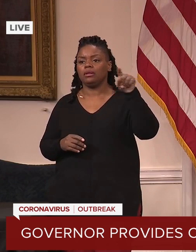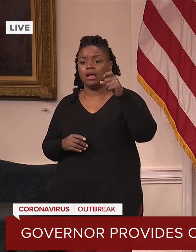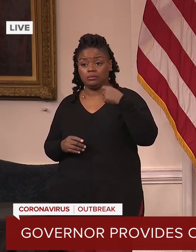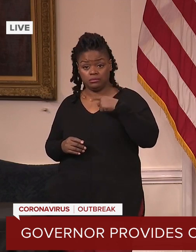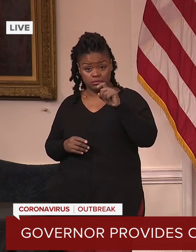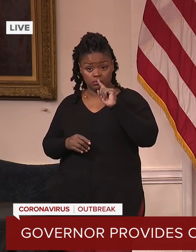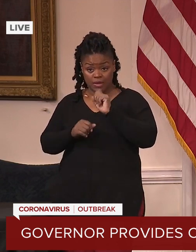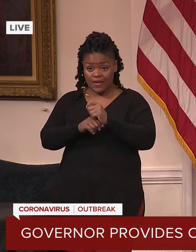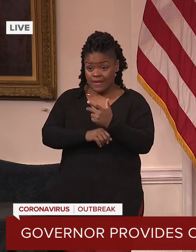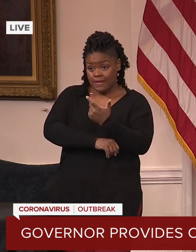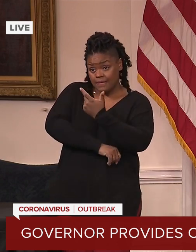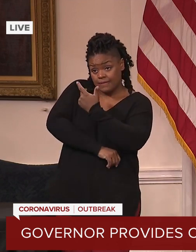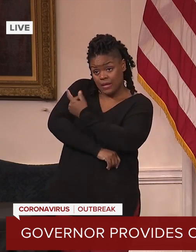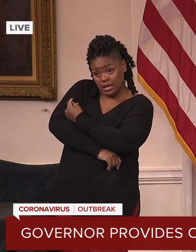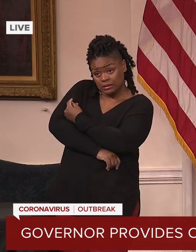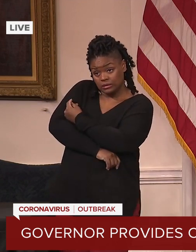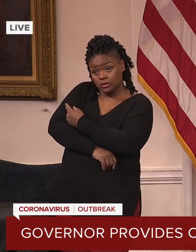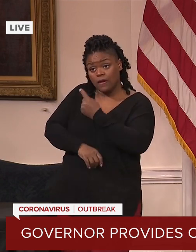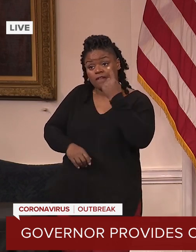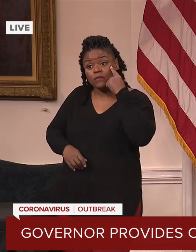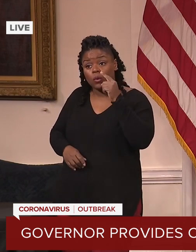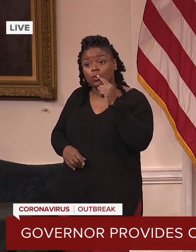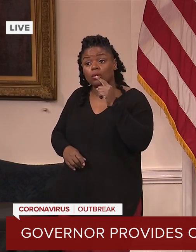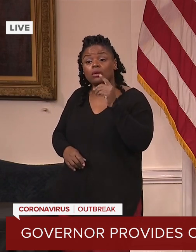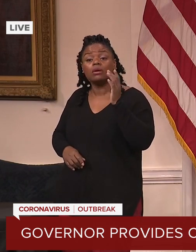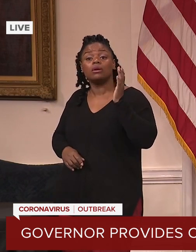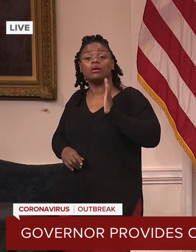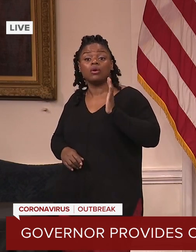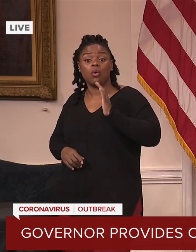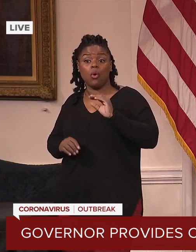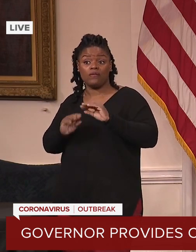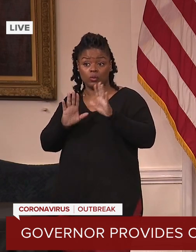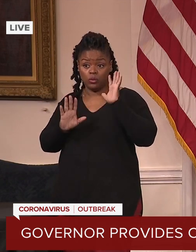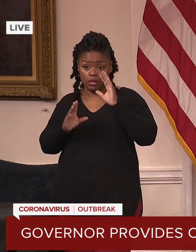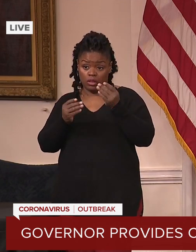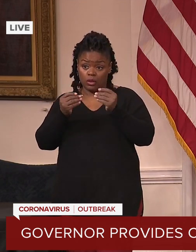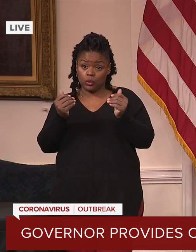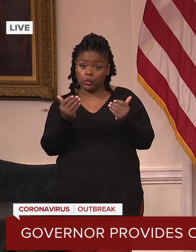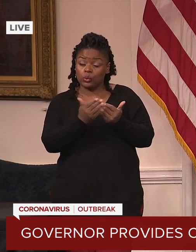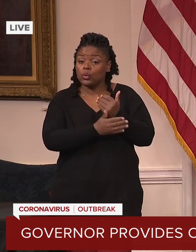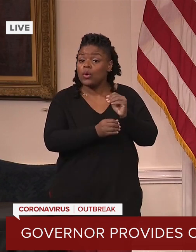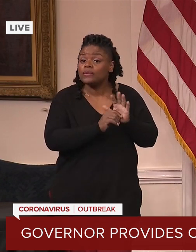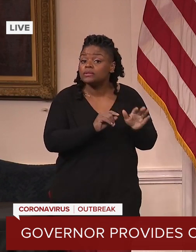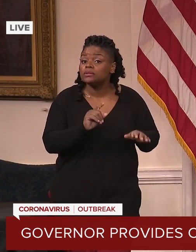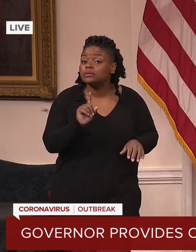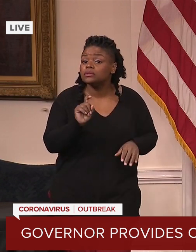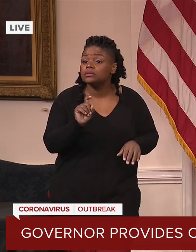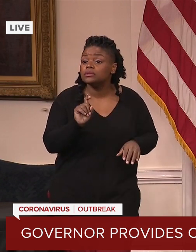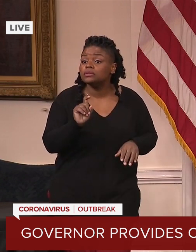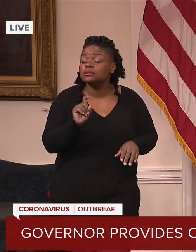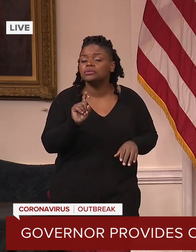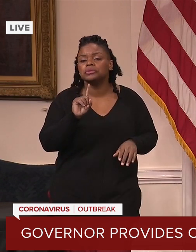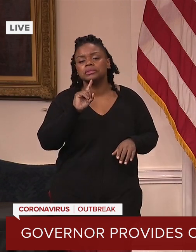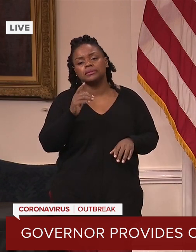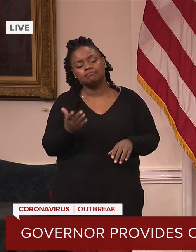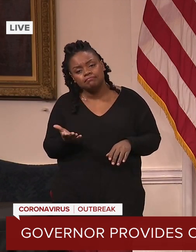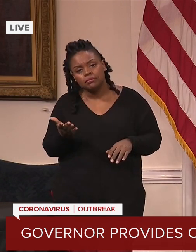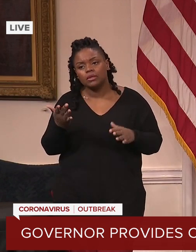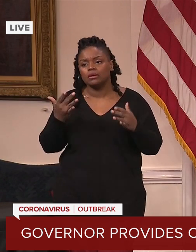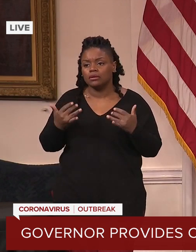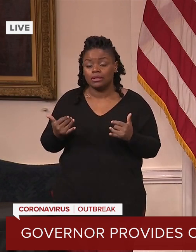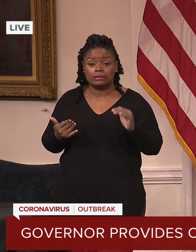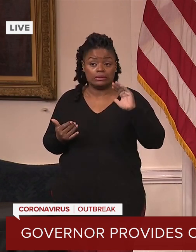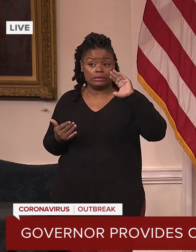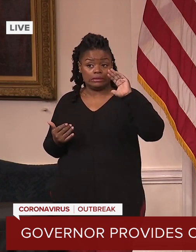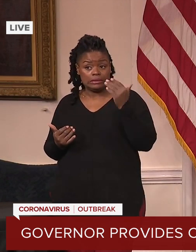vaccines that we are rolling out would be effective against this new variant. And right now, the answer is that it appears that it